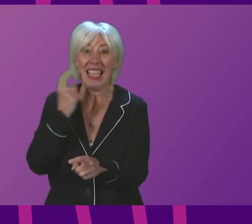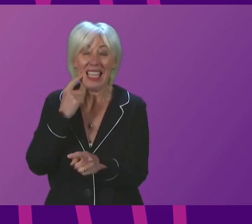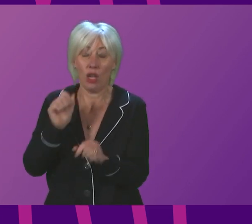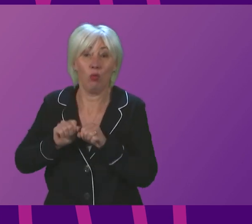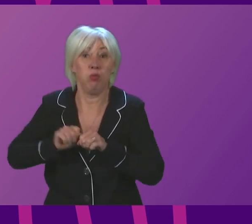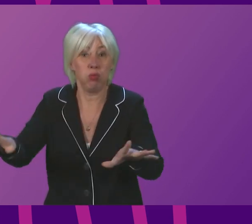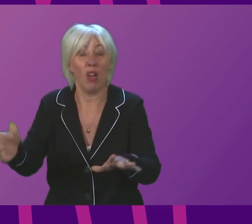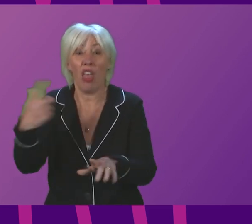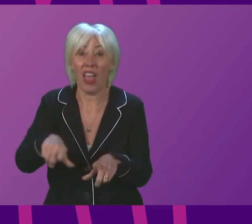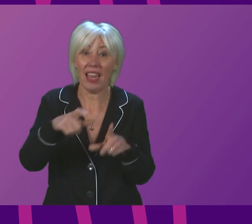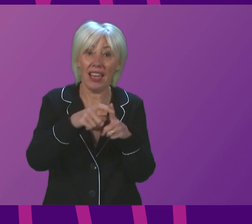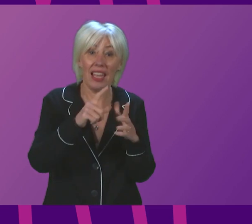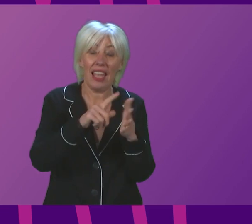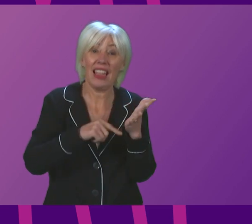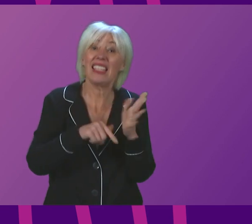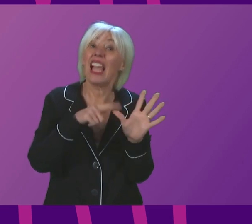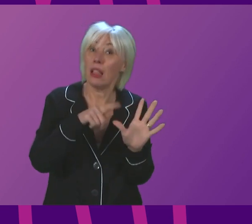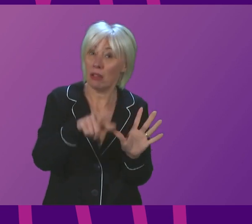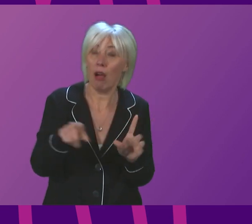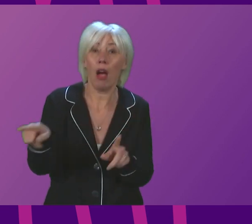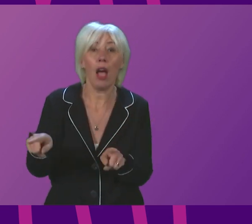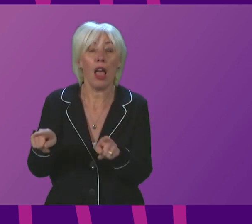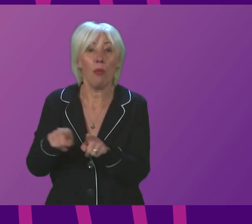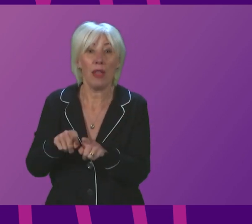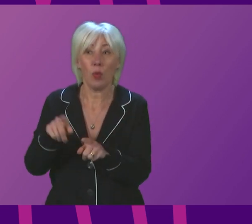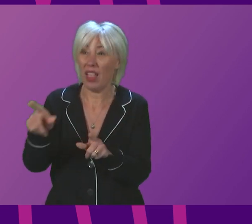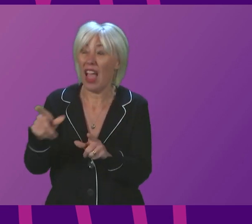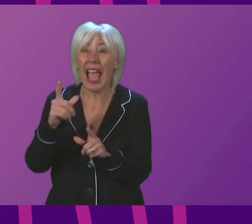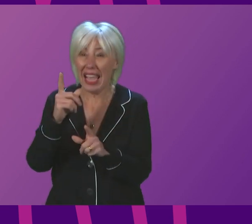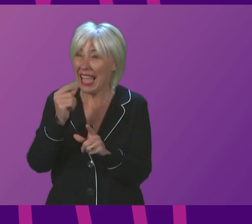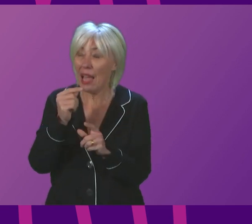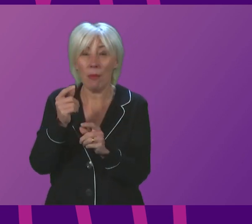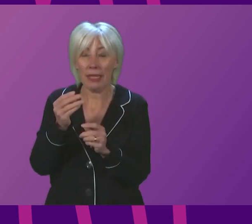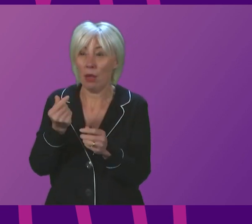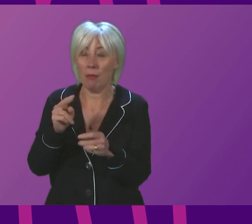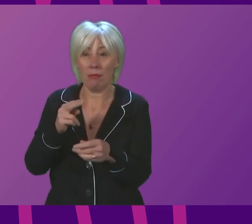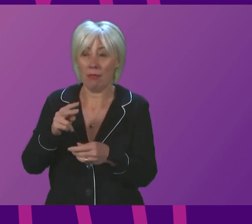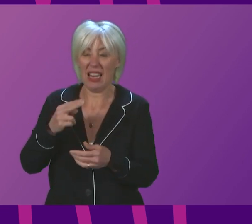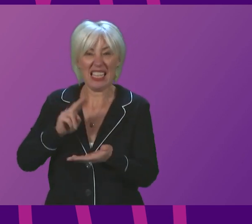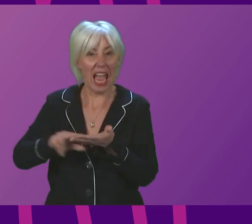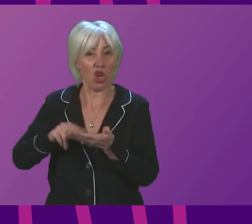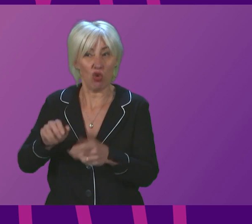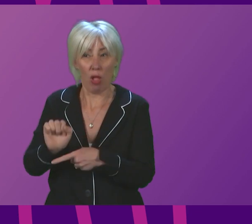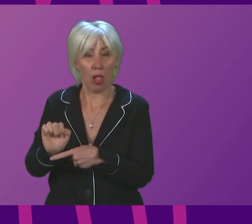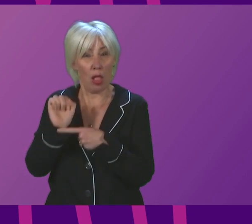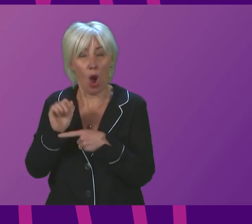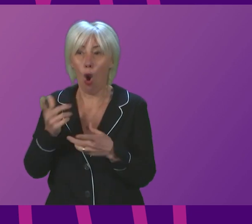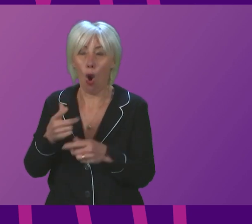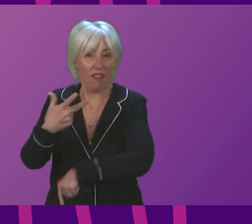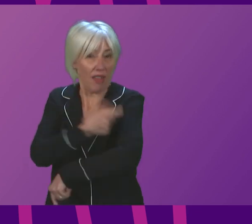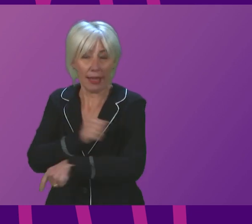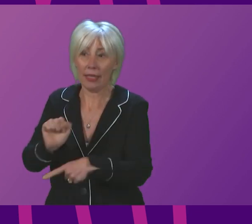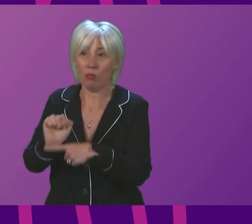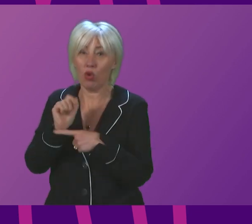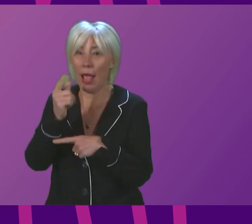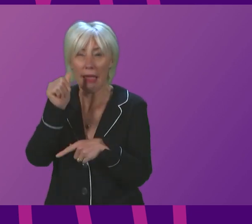Delta and which has even a limited ability to evade natural or vaccine immunity has the potential to put